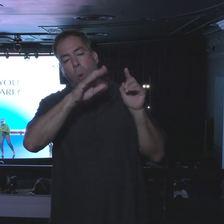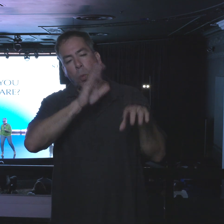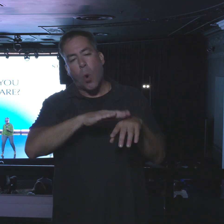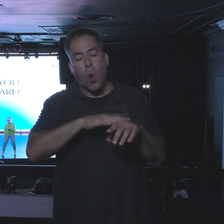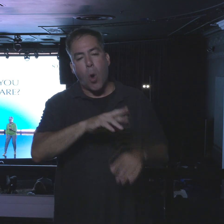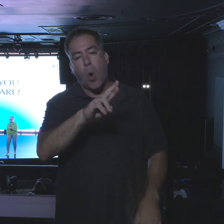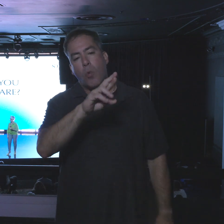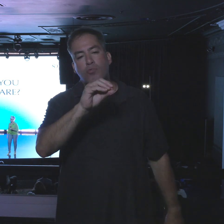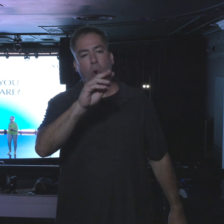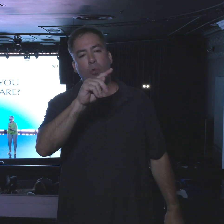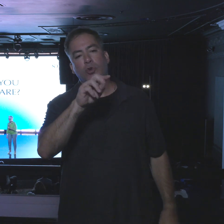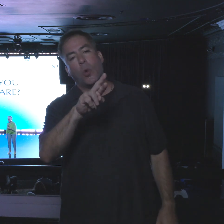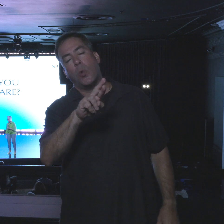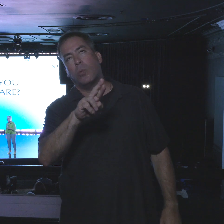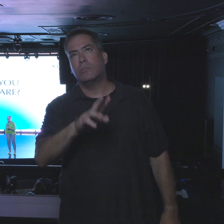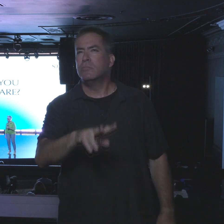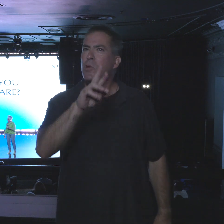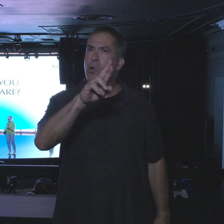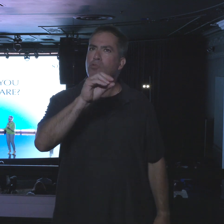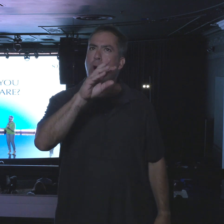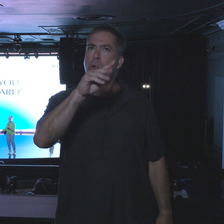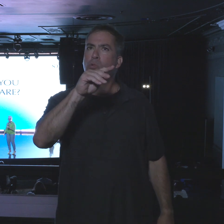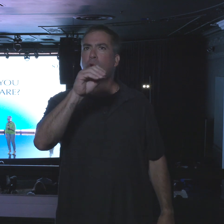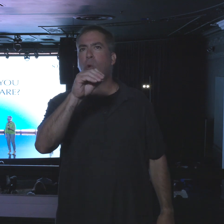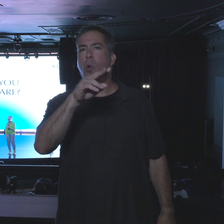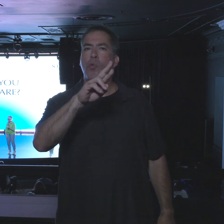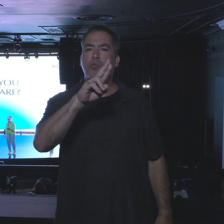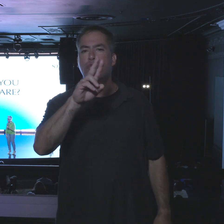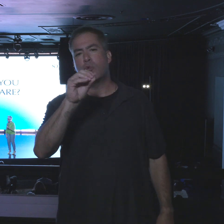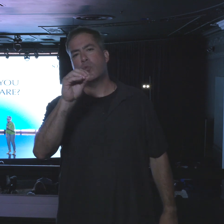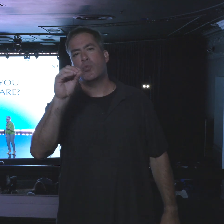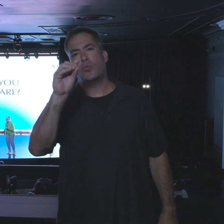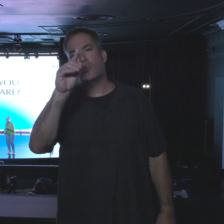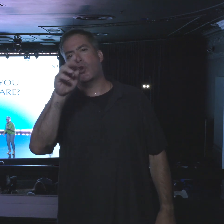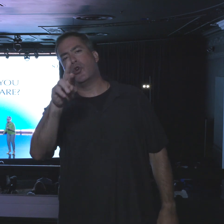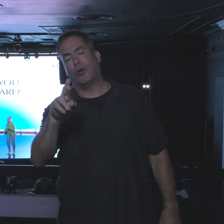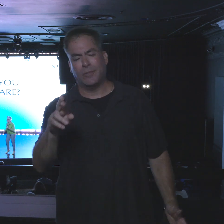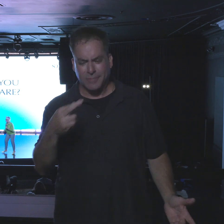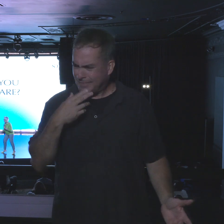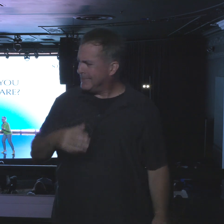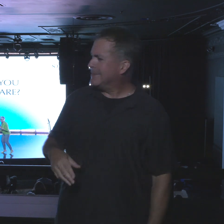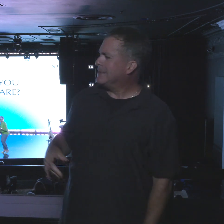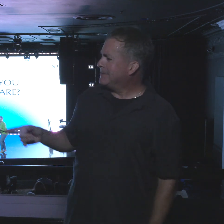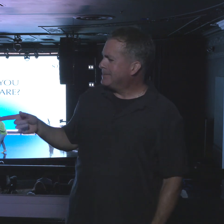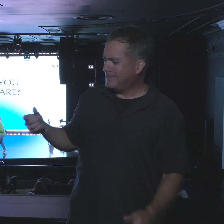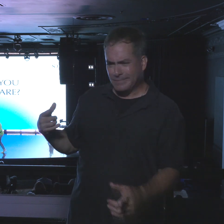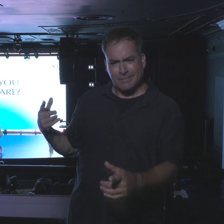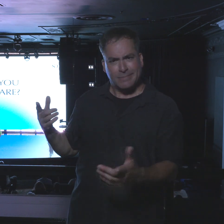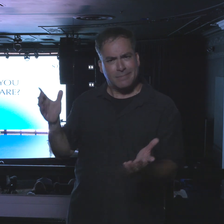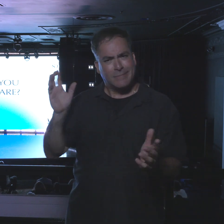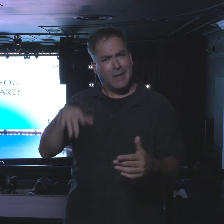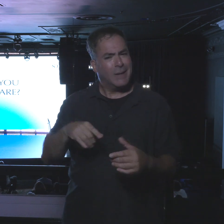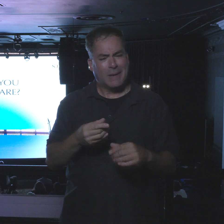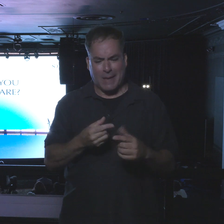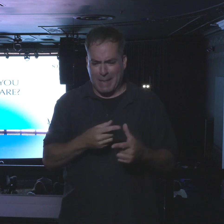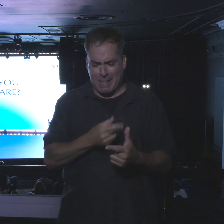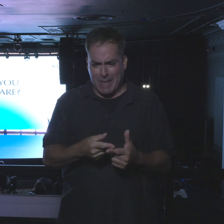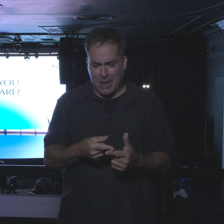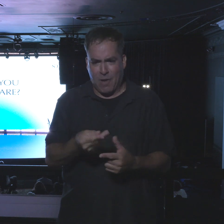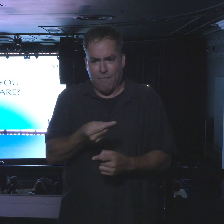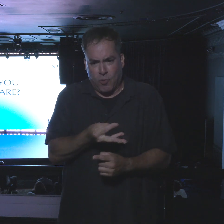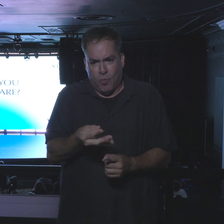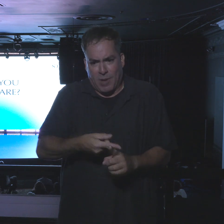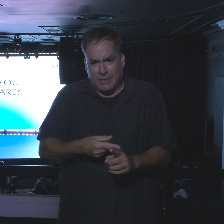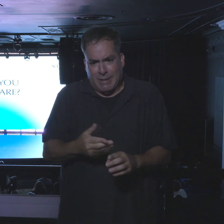down the drain. But guess what? Away didn't go trouble down the drain. Because a few months later,